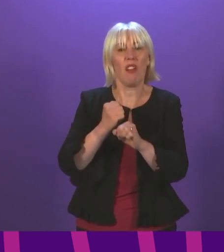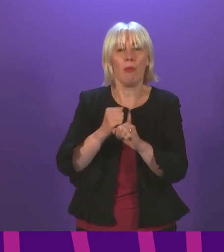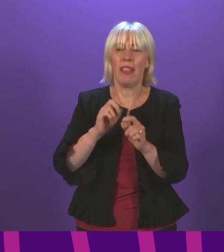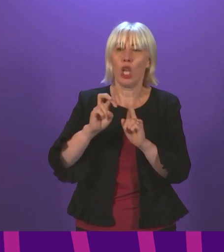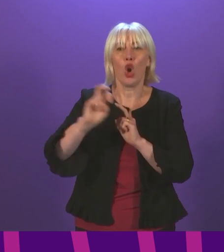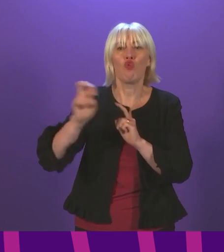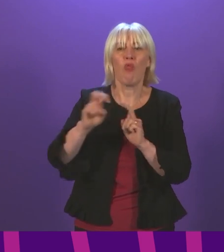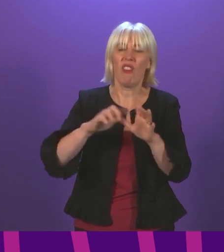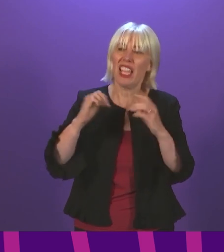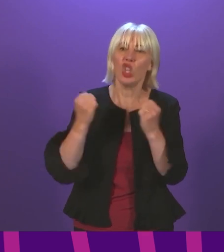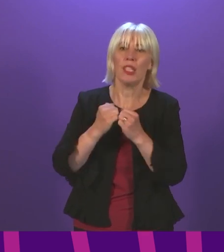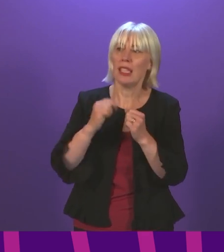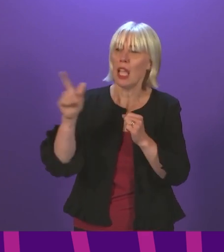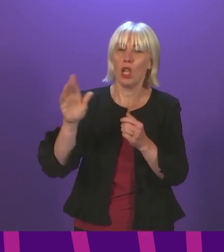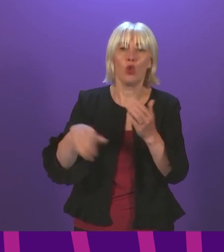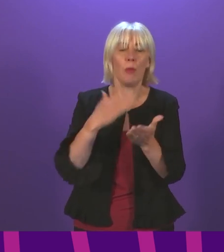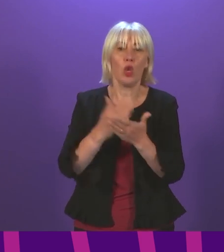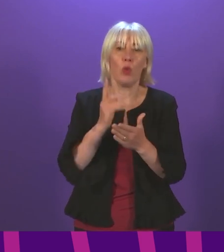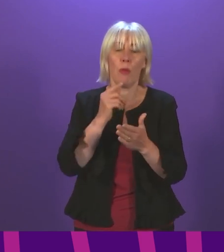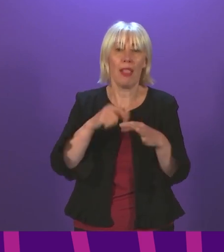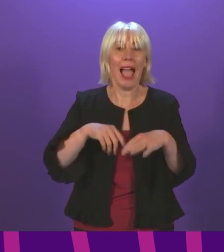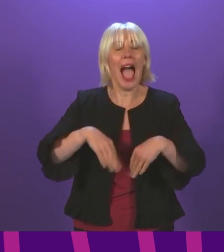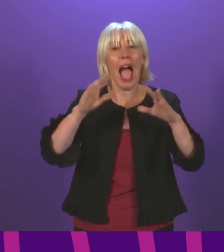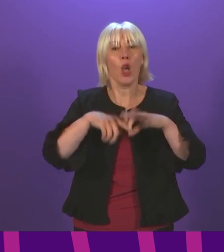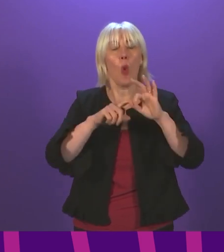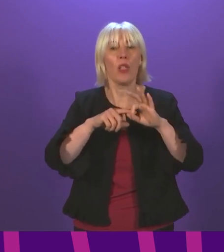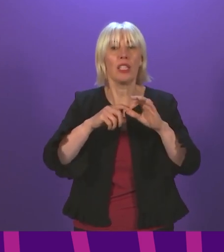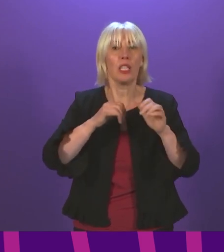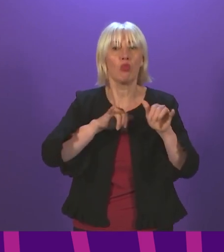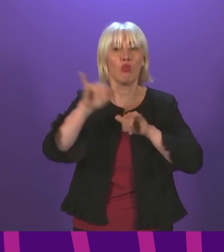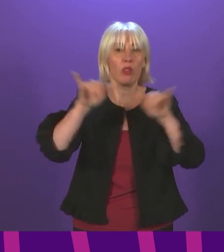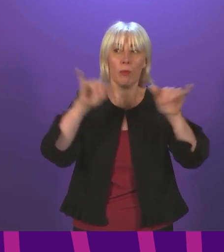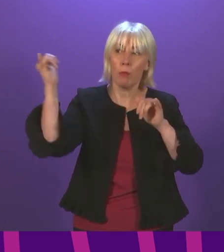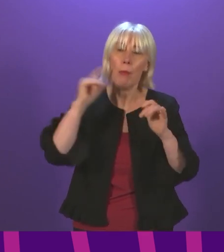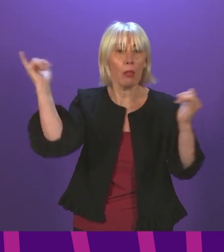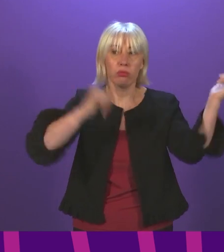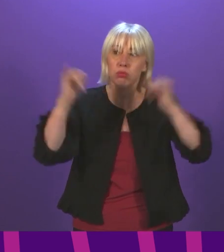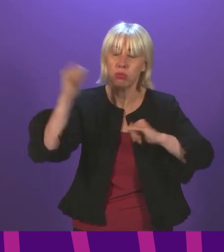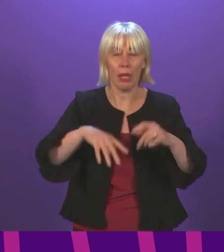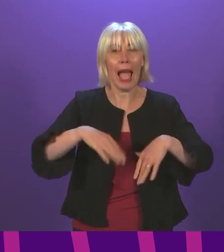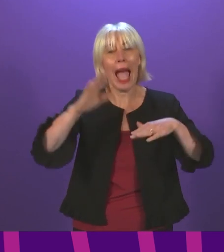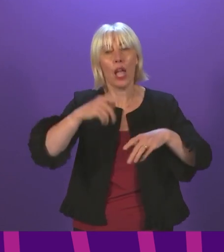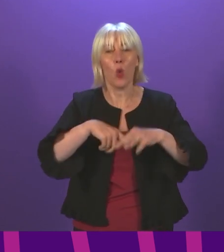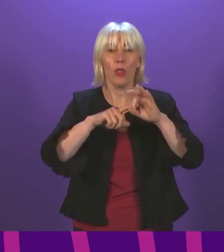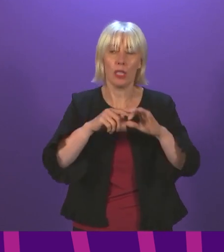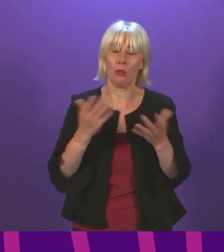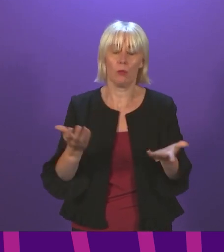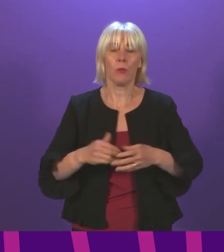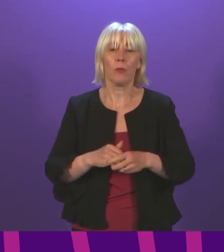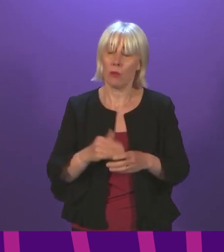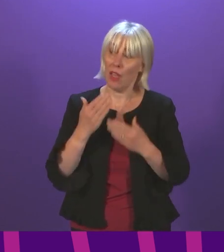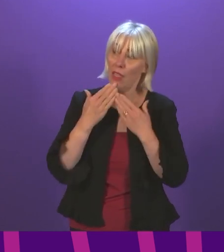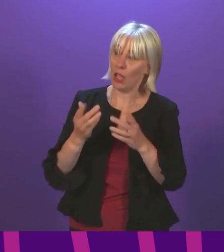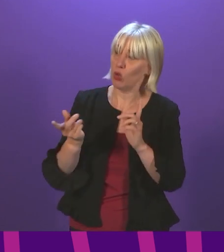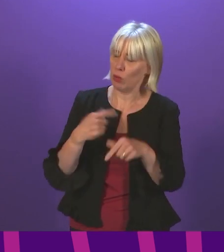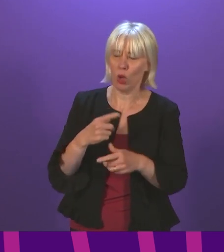with them to ensure a high quality service for travellers. Christine Graham. I thank the First Minister for her response, and as we are all aware,